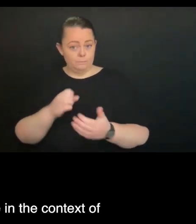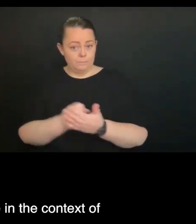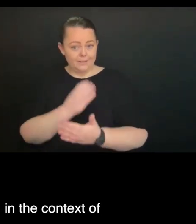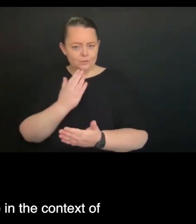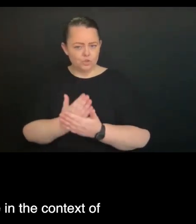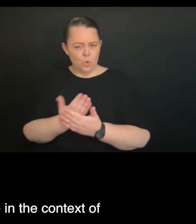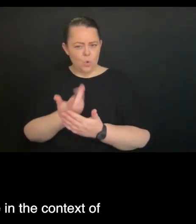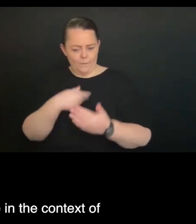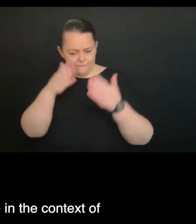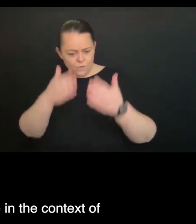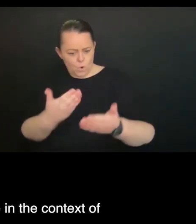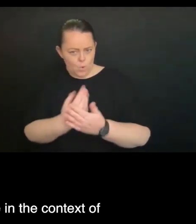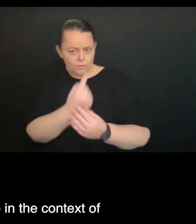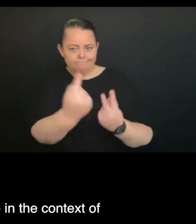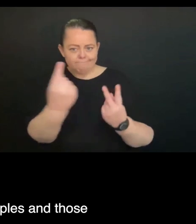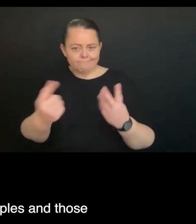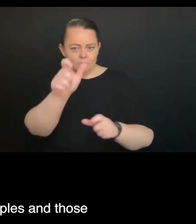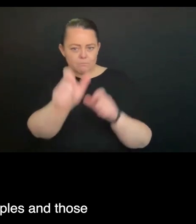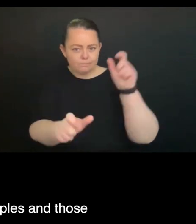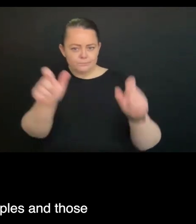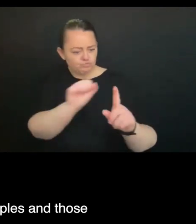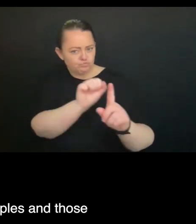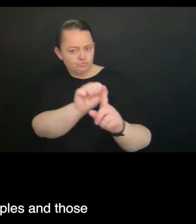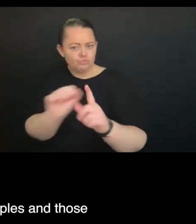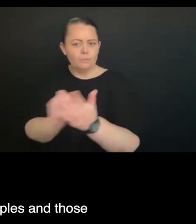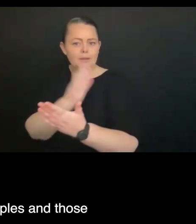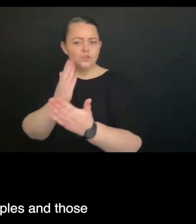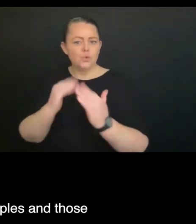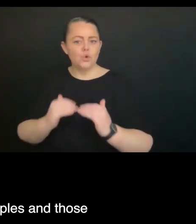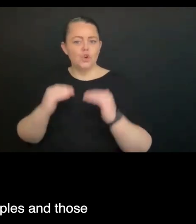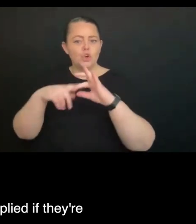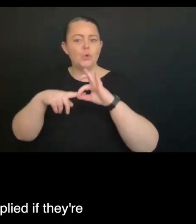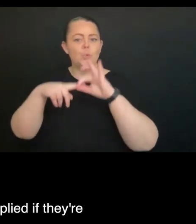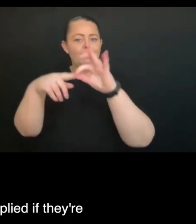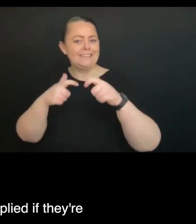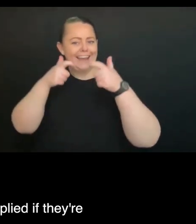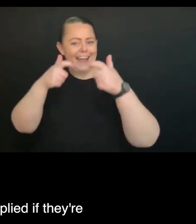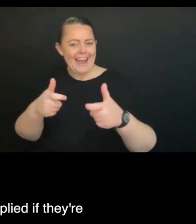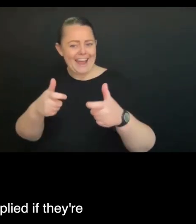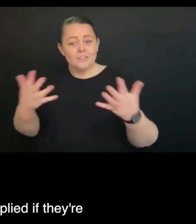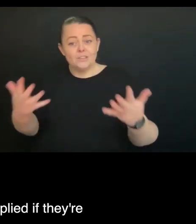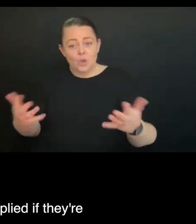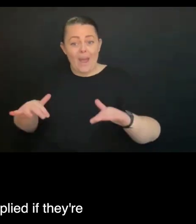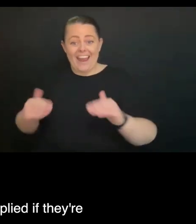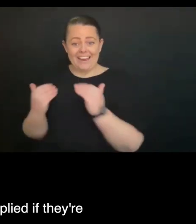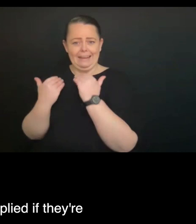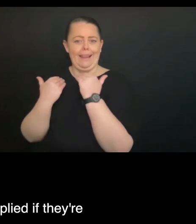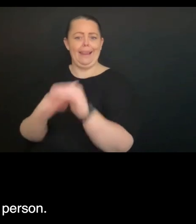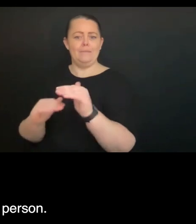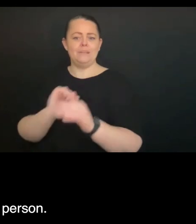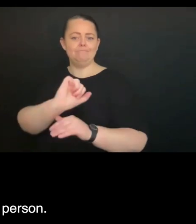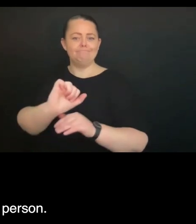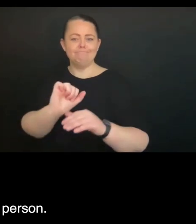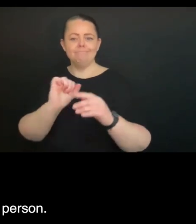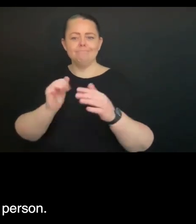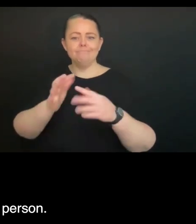good quality care in the context of restrictive practices, those principles and those requirements do need to be applied if they're